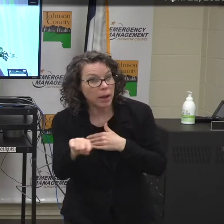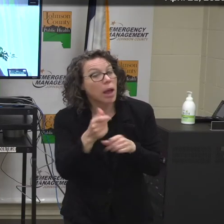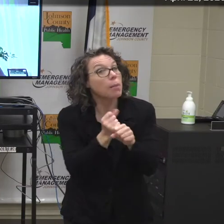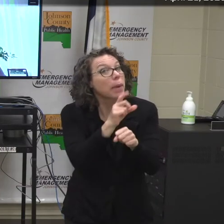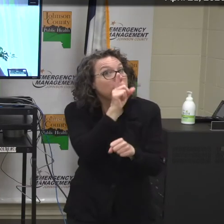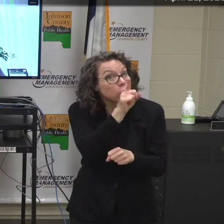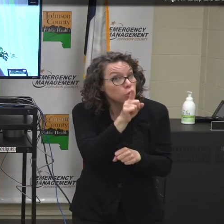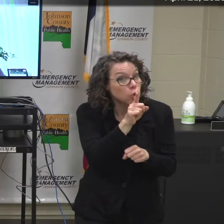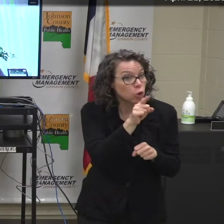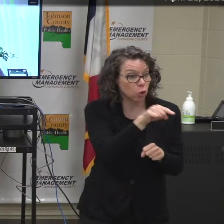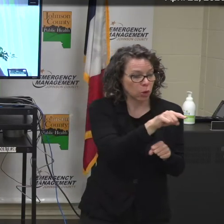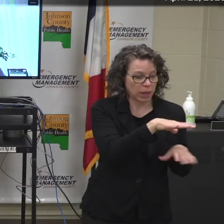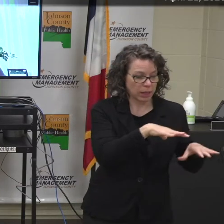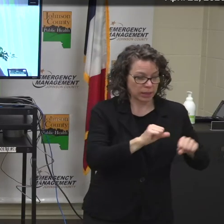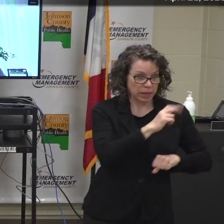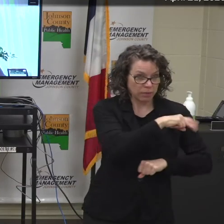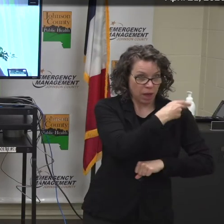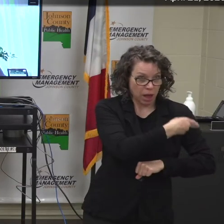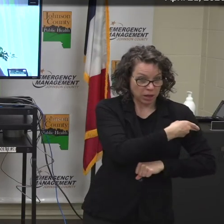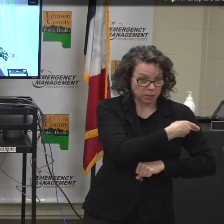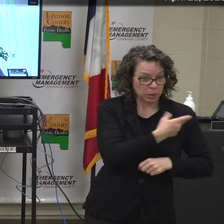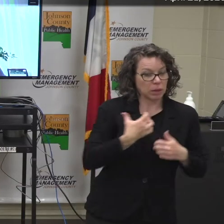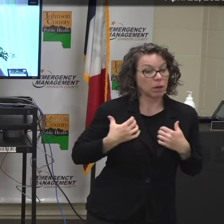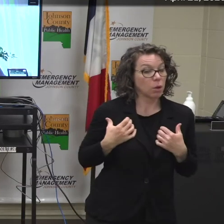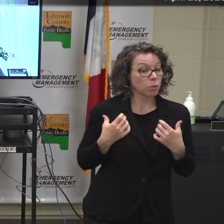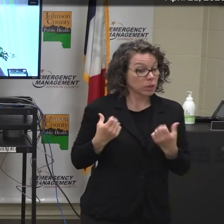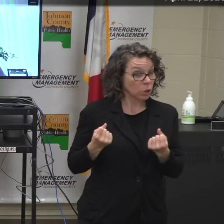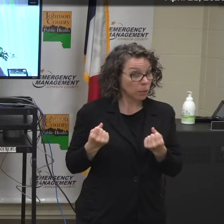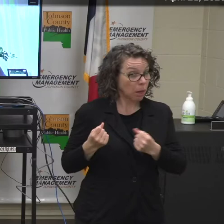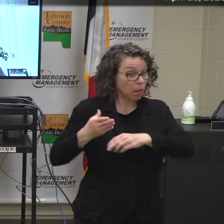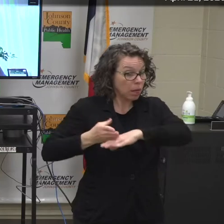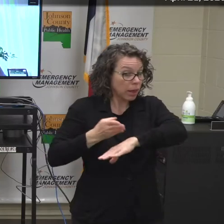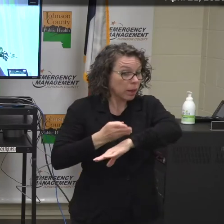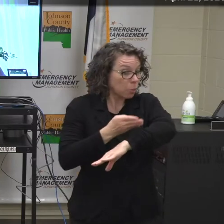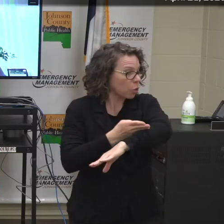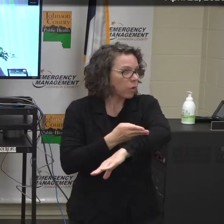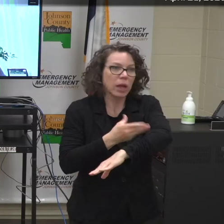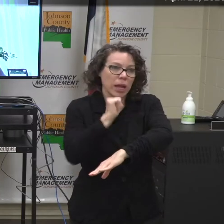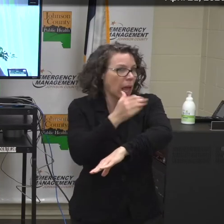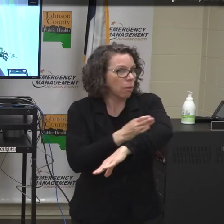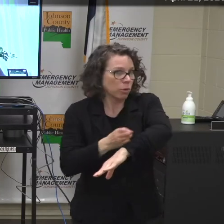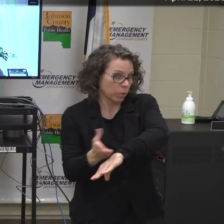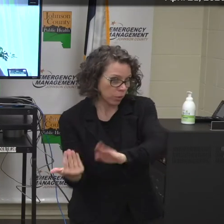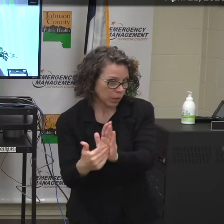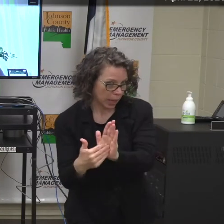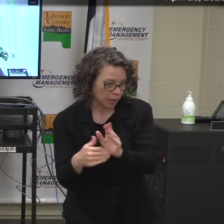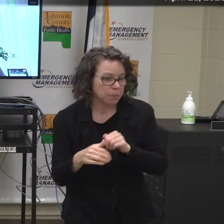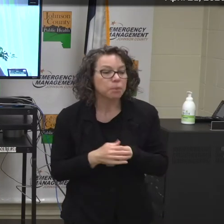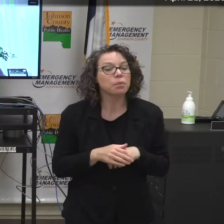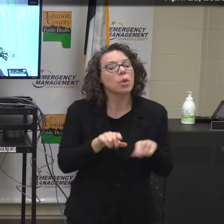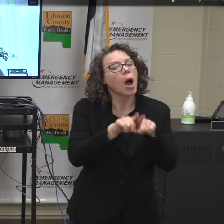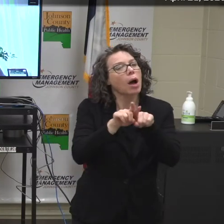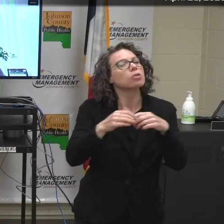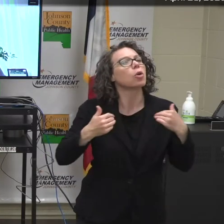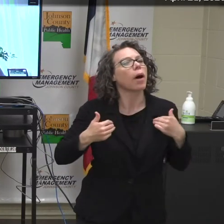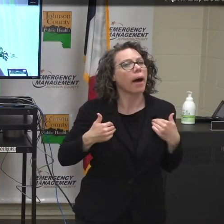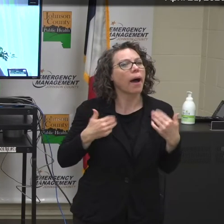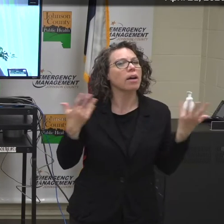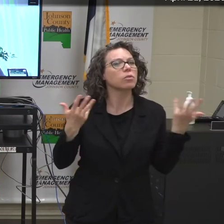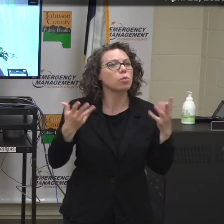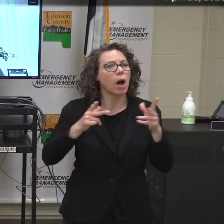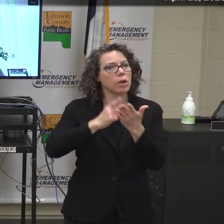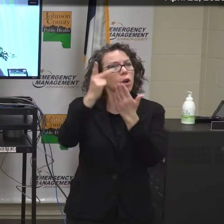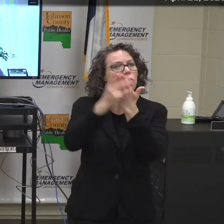their condition remains stable or is improving. And our Mercy on Call nurses, and that is our 24-7